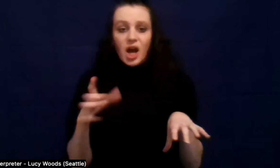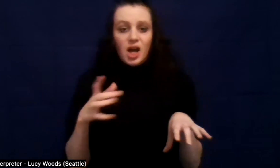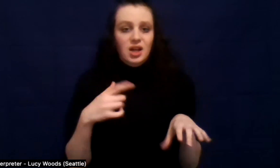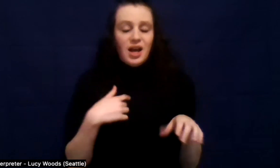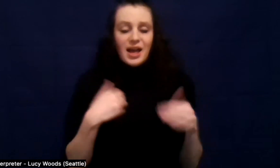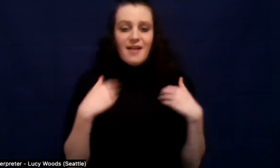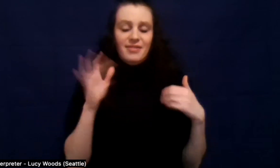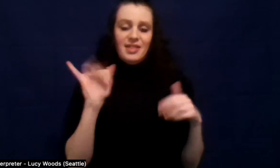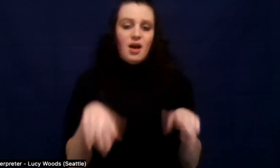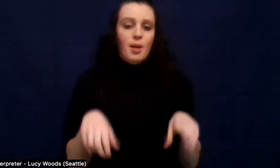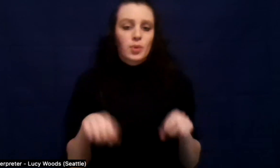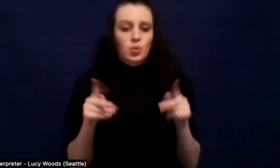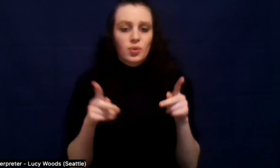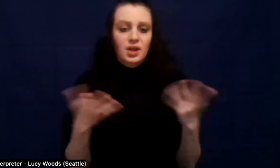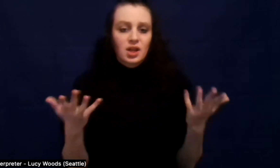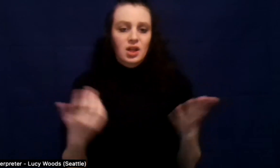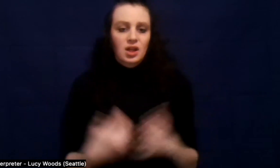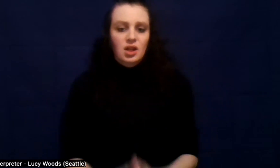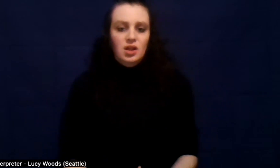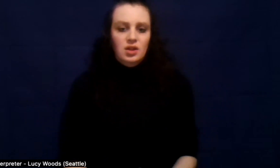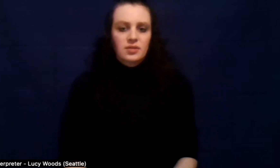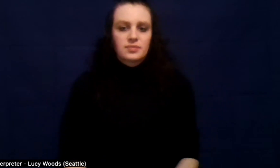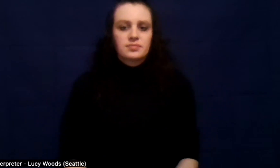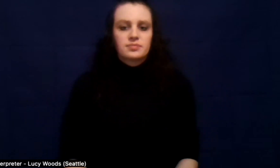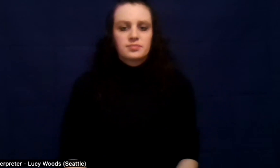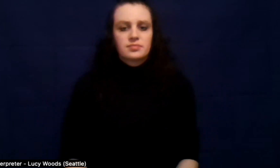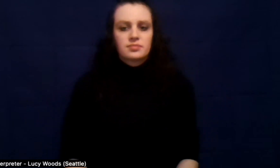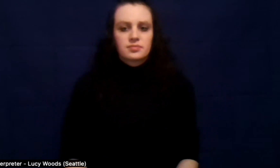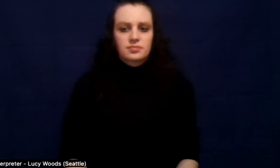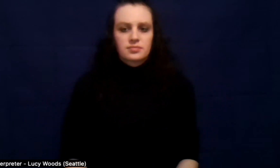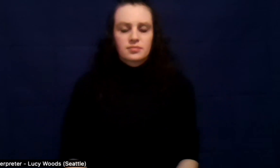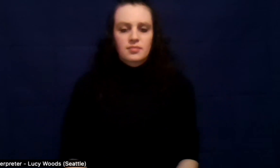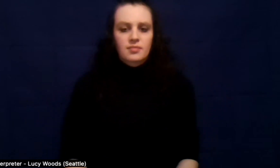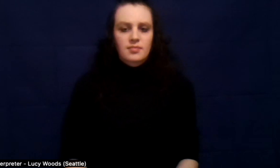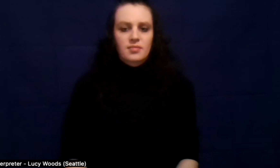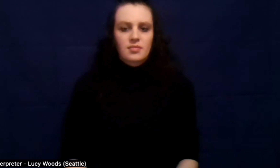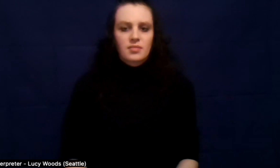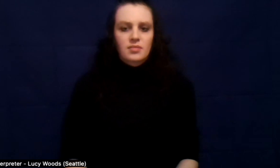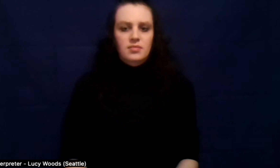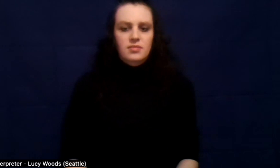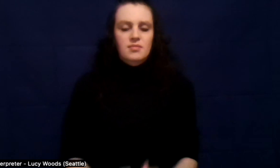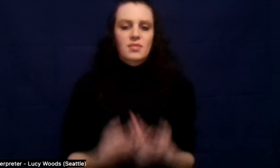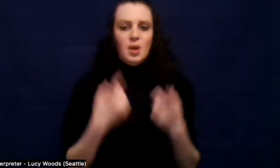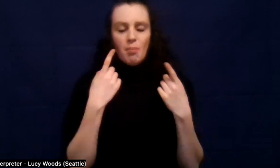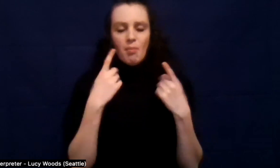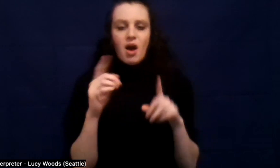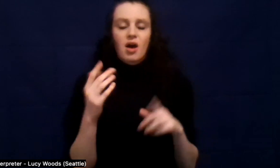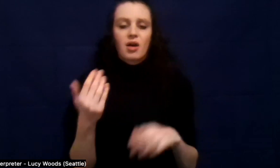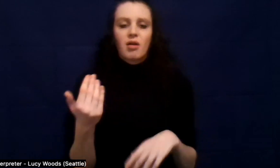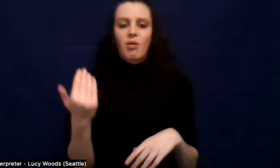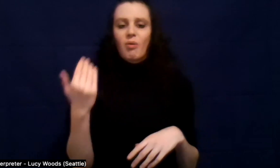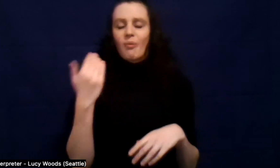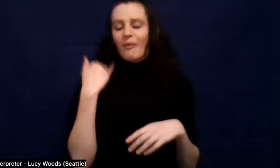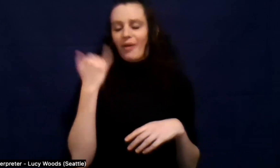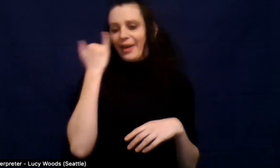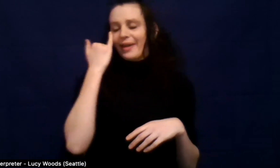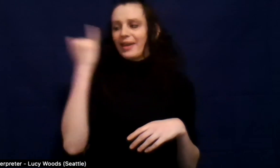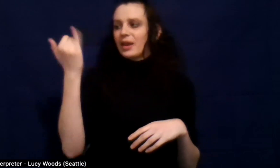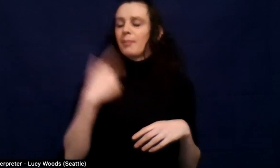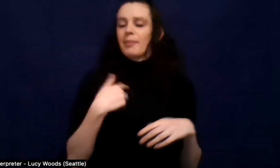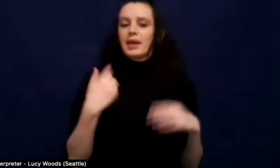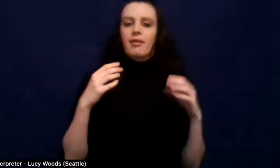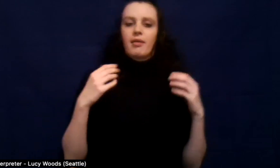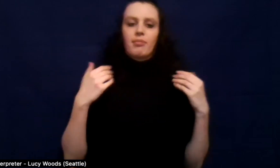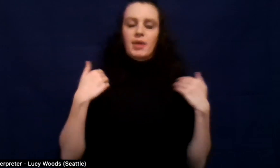I was stubborn in my ways and I finally let go of old ideas and I get to do that today. I get to, um,